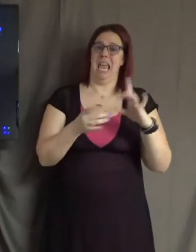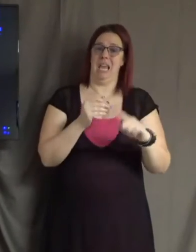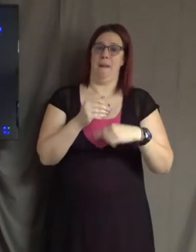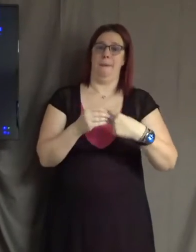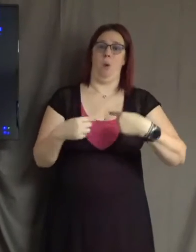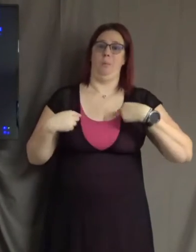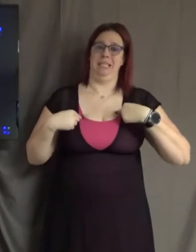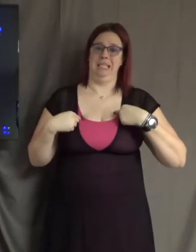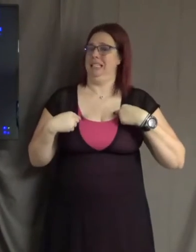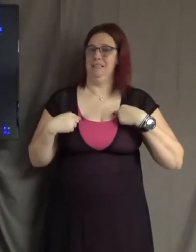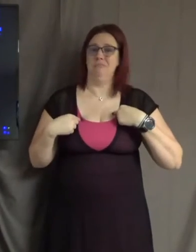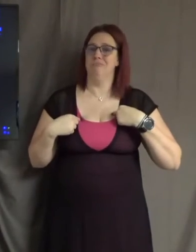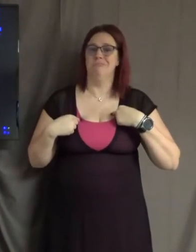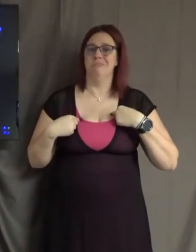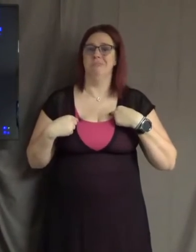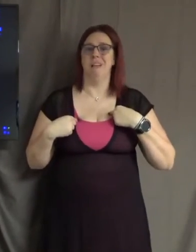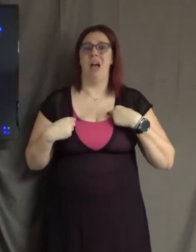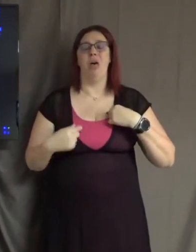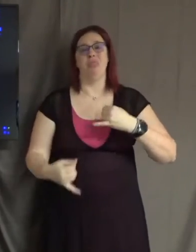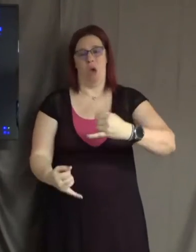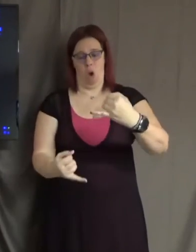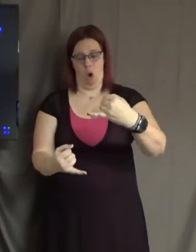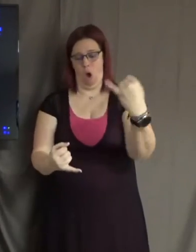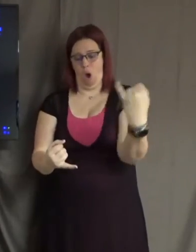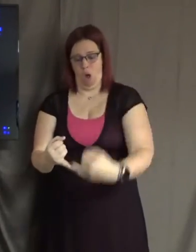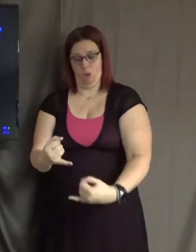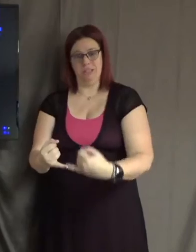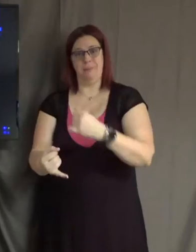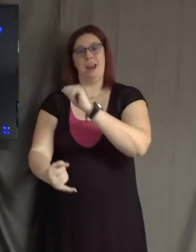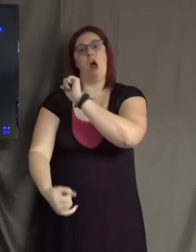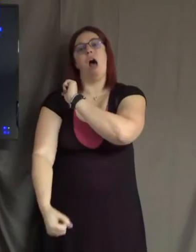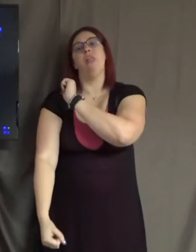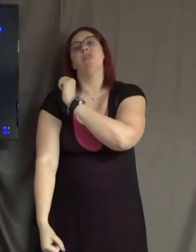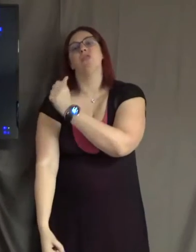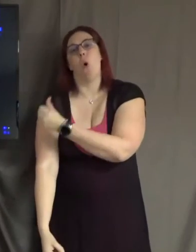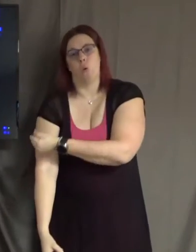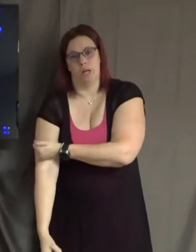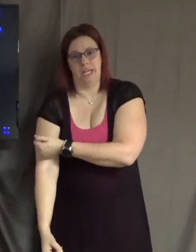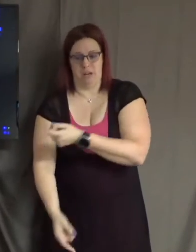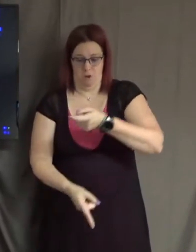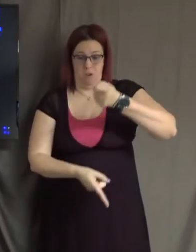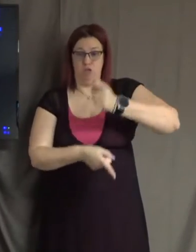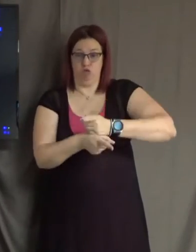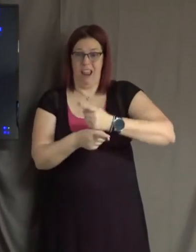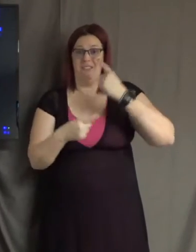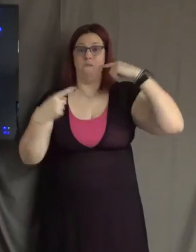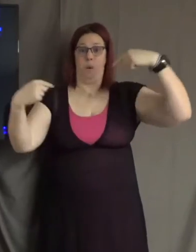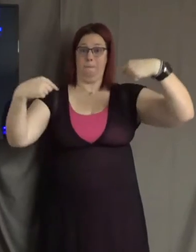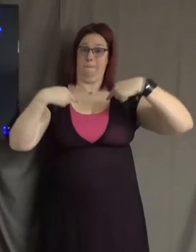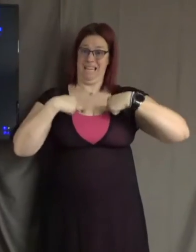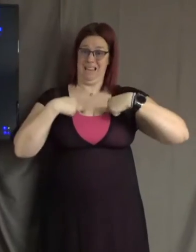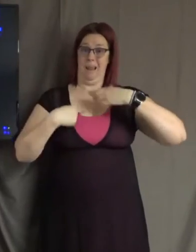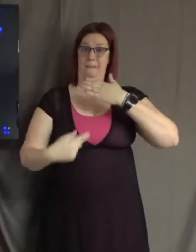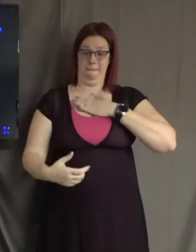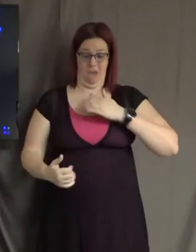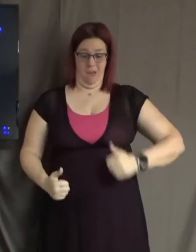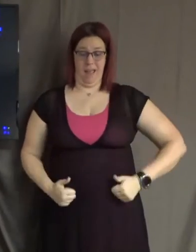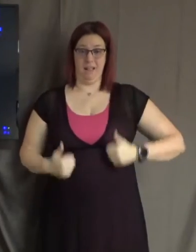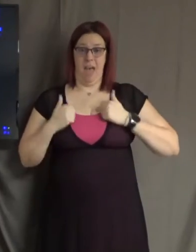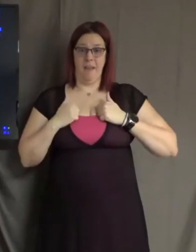ultimate authority of what's right for me in my life is me. And your ultimate authority of